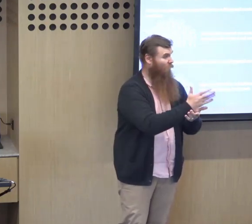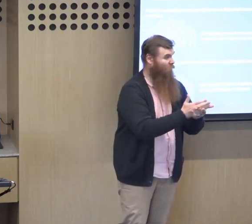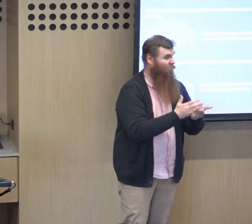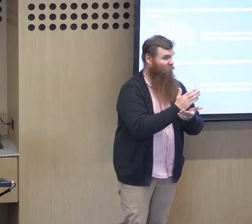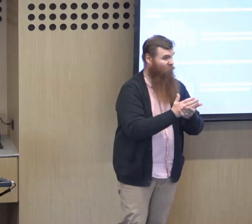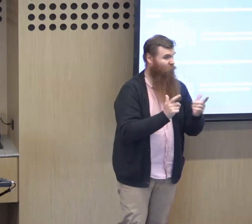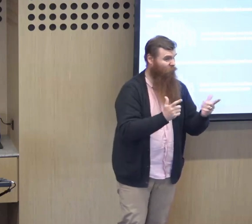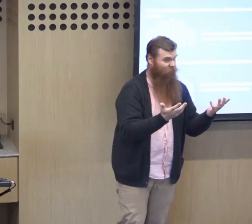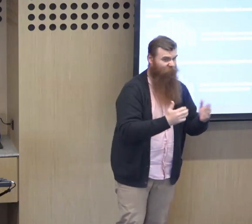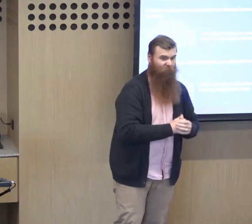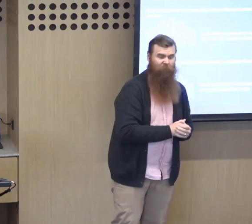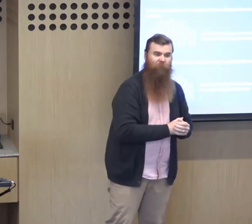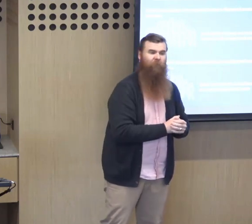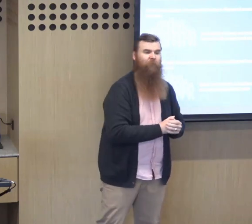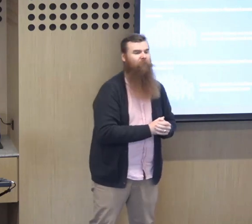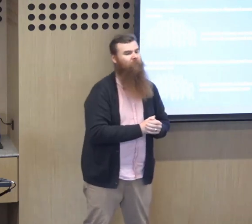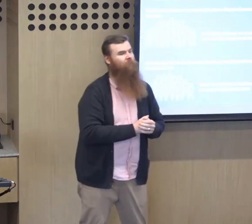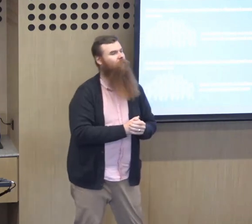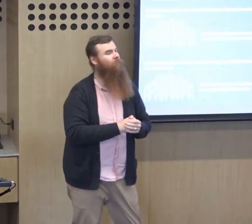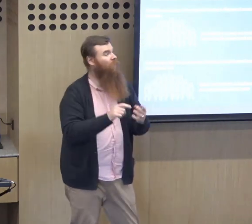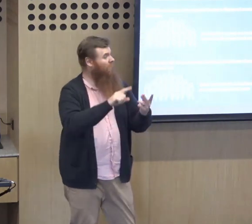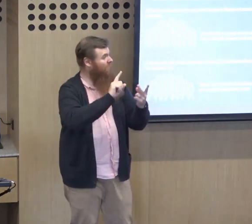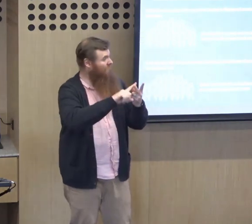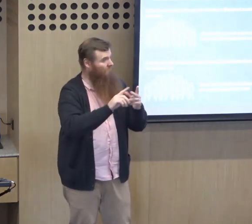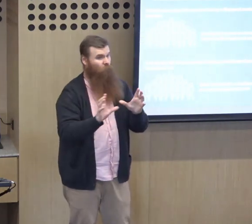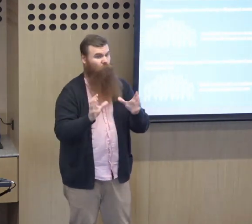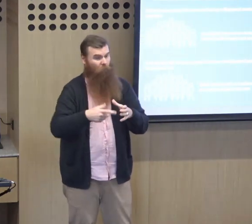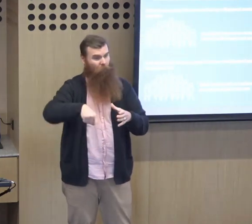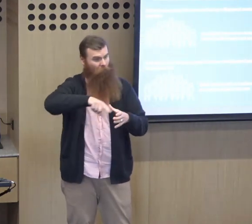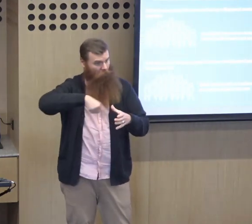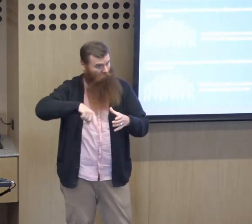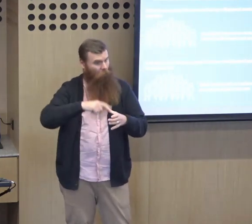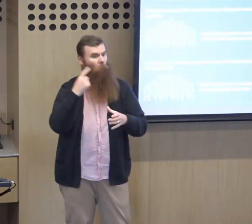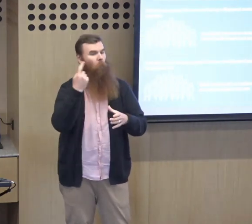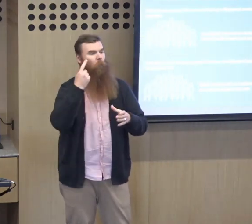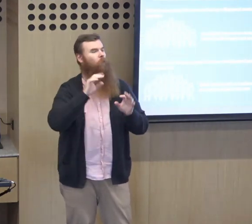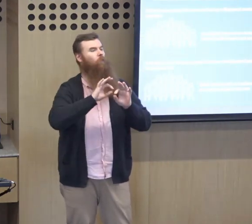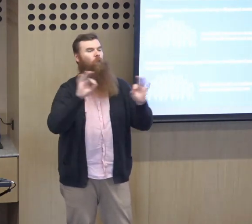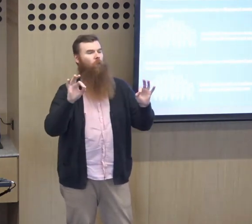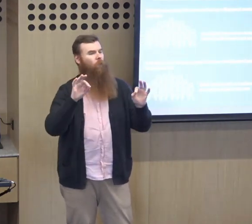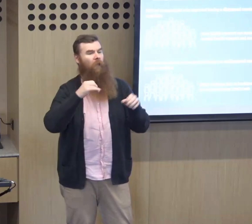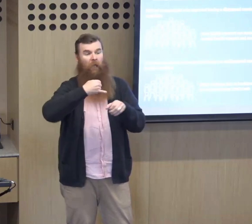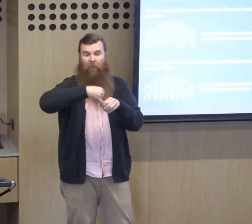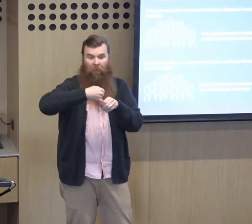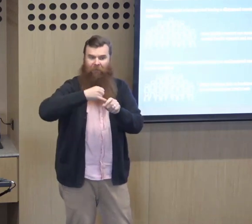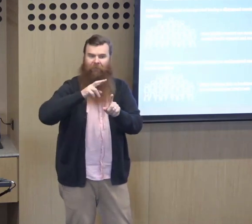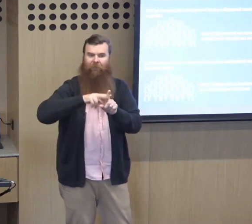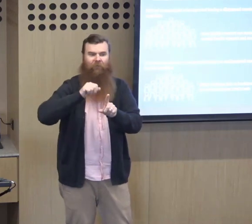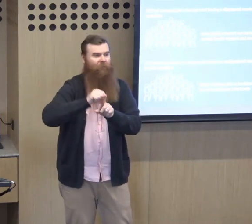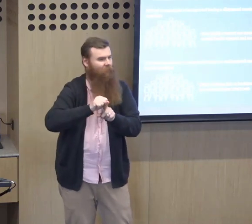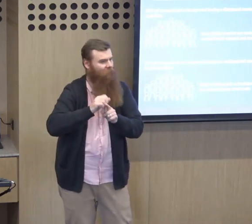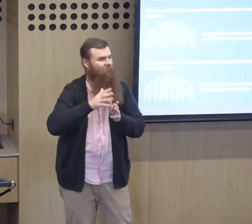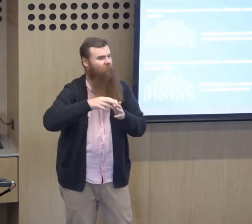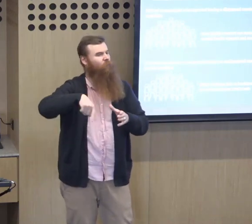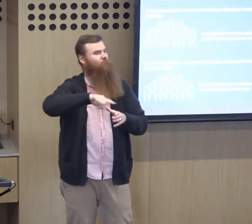discovery, and that's half of the people. The other 50% who had no medical diagnosis